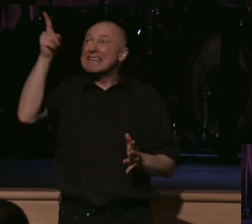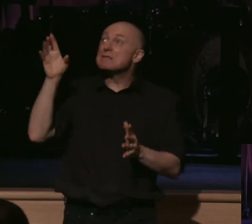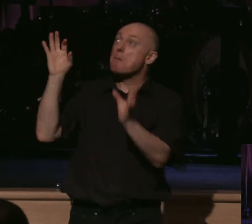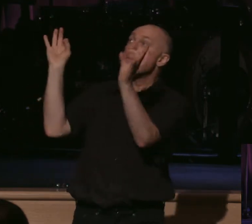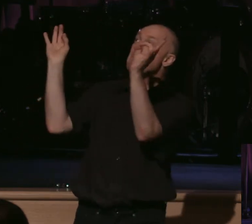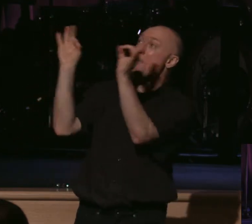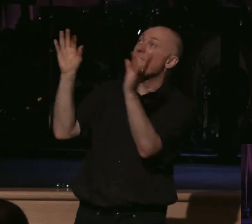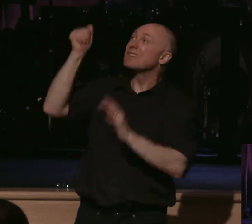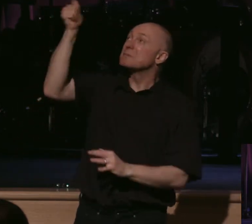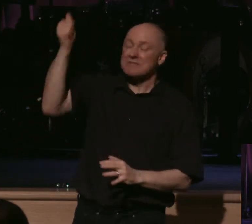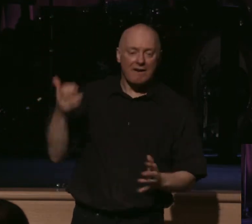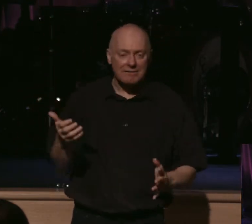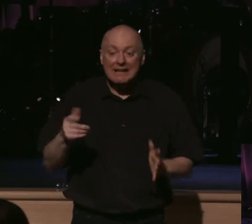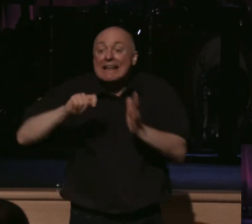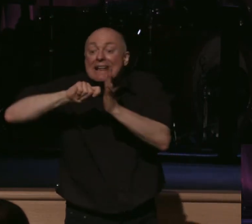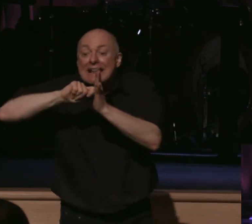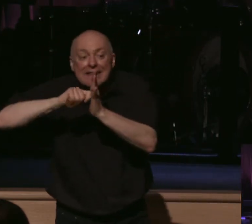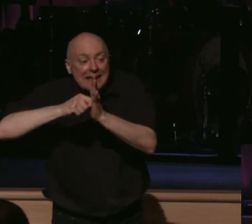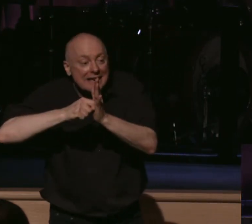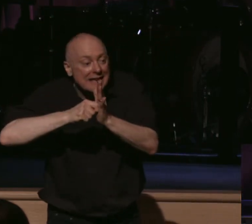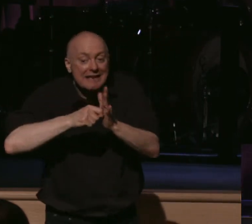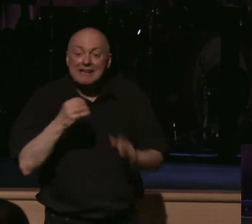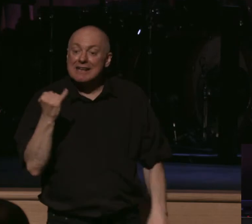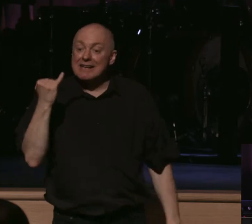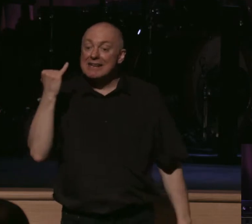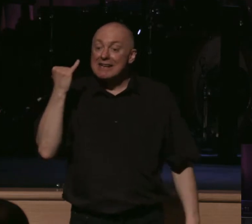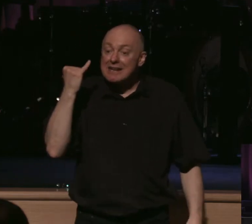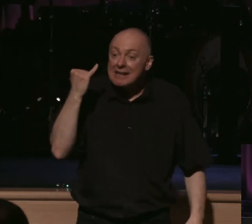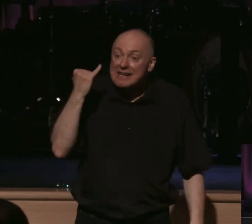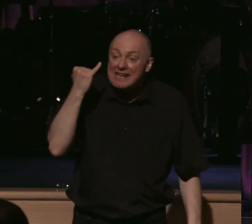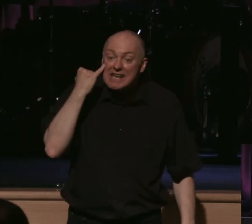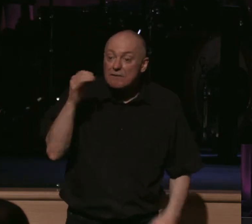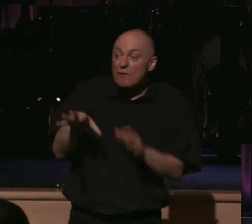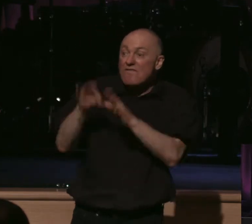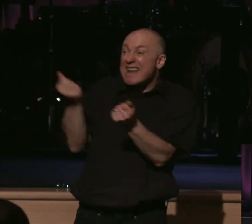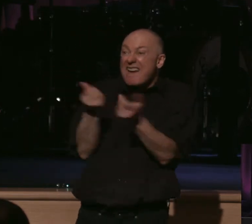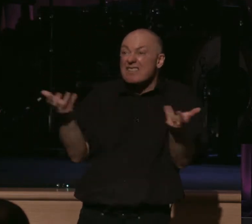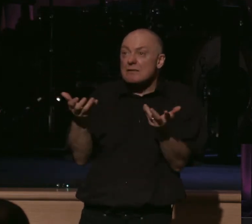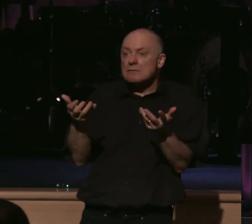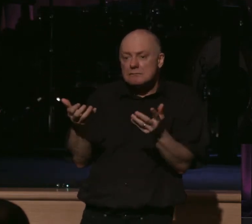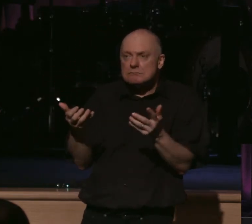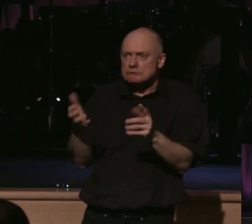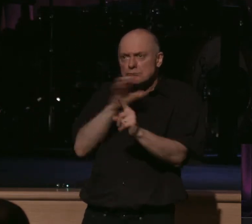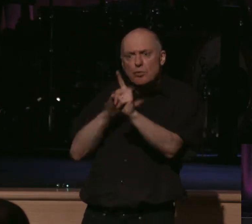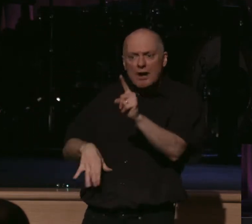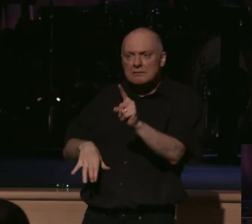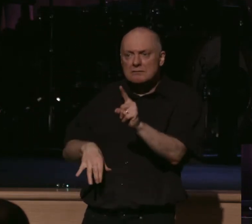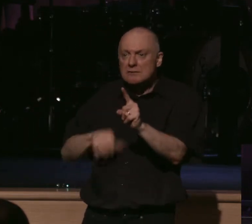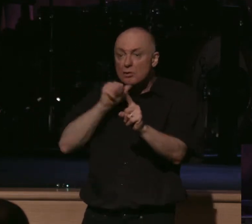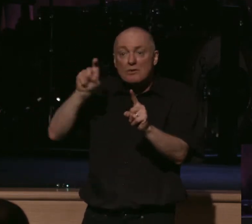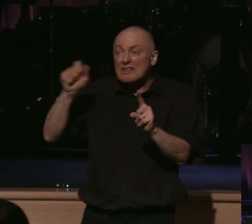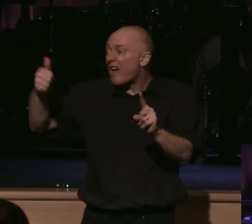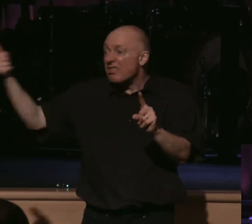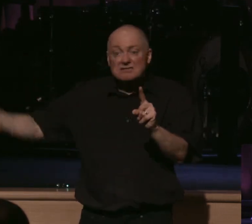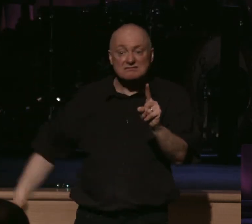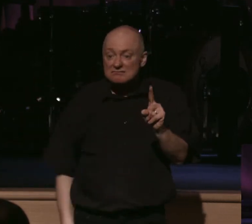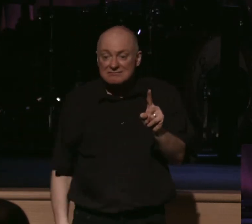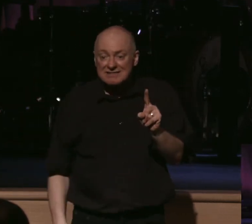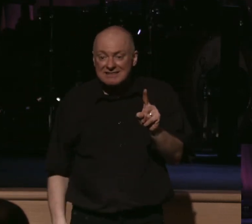in all things. See, the key is, if you found the all in all Christ, then you don't need anything else. Again, that's what